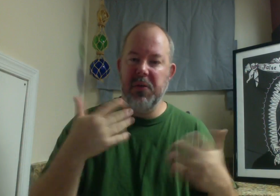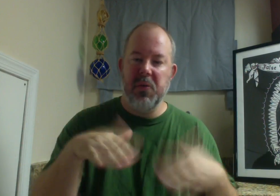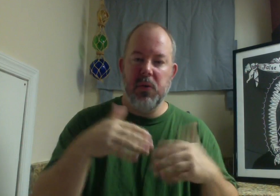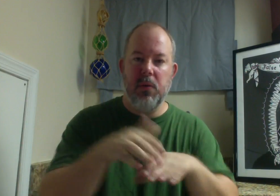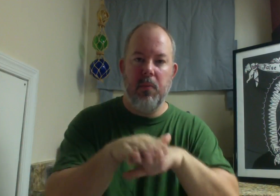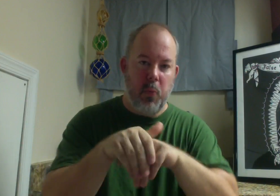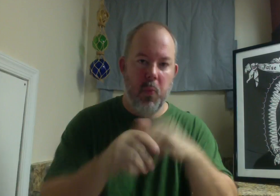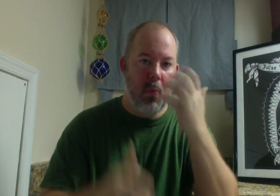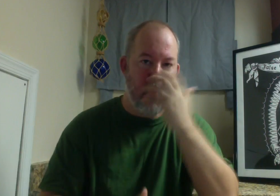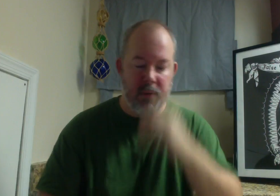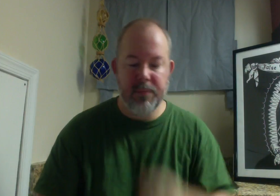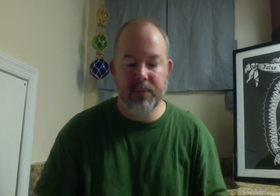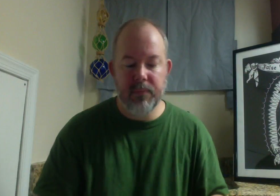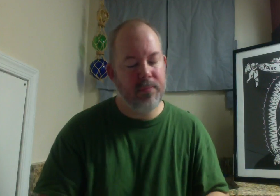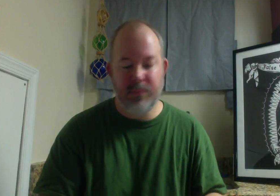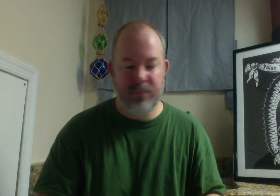It's a trick I to